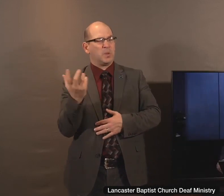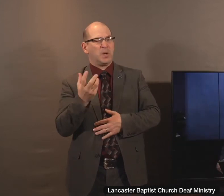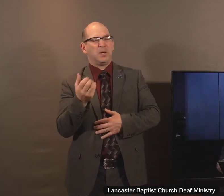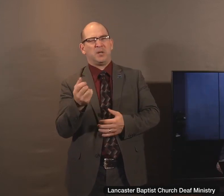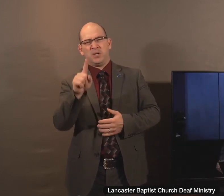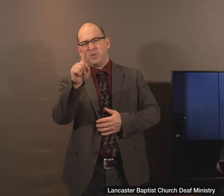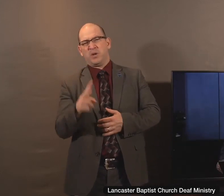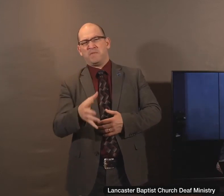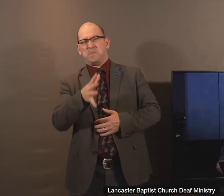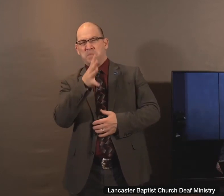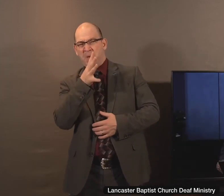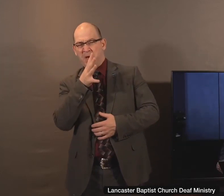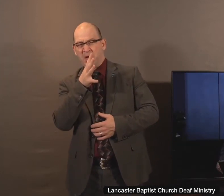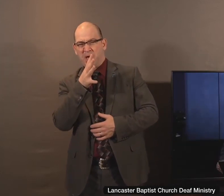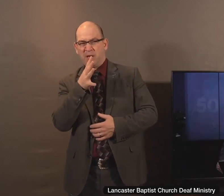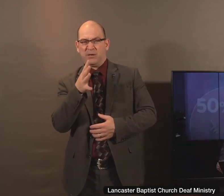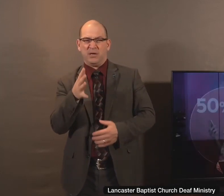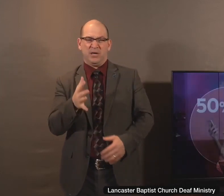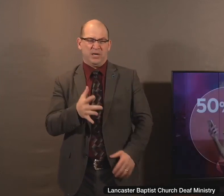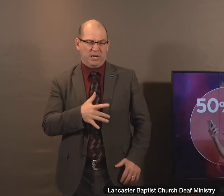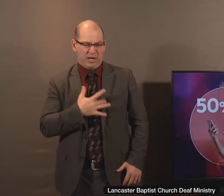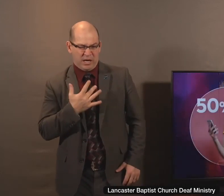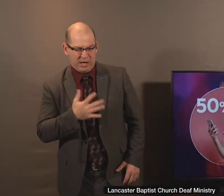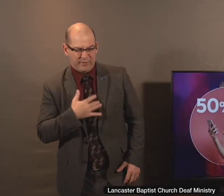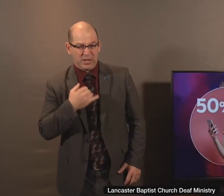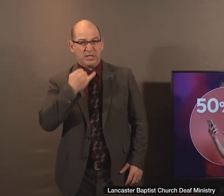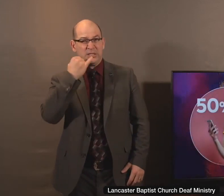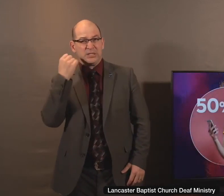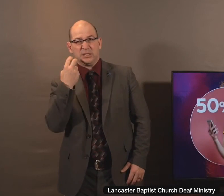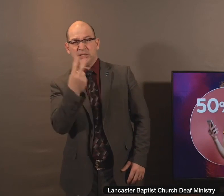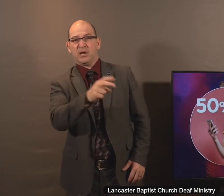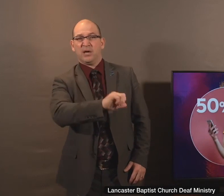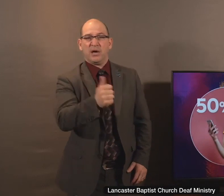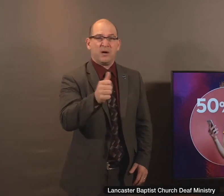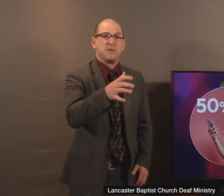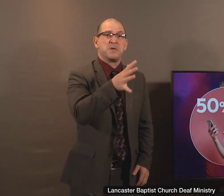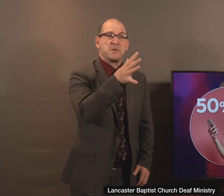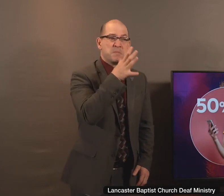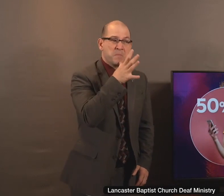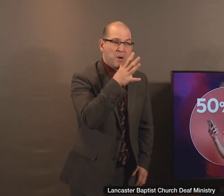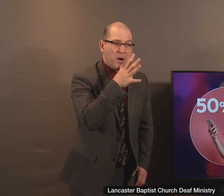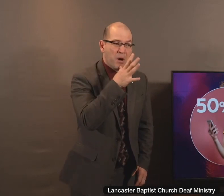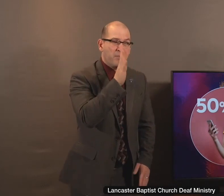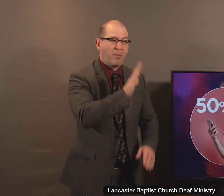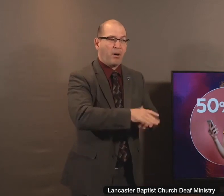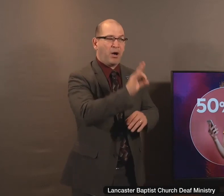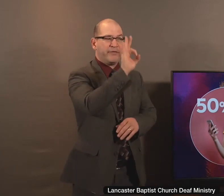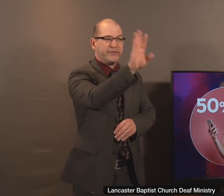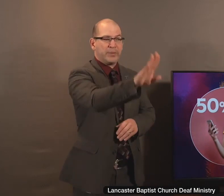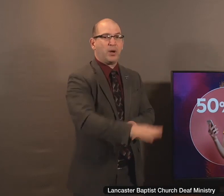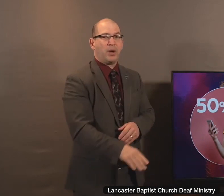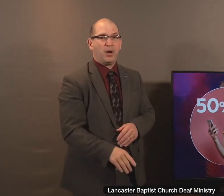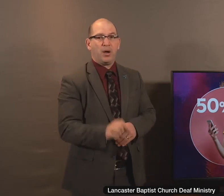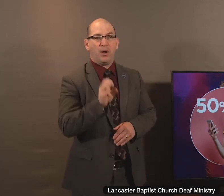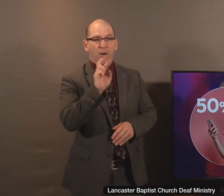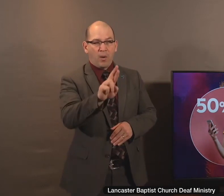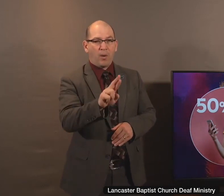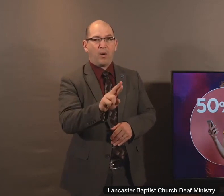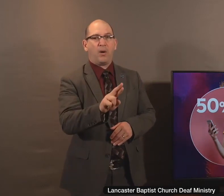admit they're jealous of seeing other moms' lives on social media. Can I just say to you moms today,